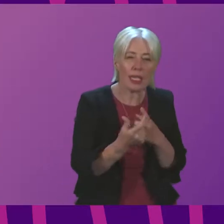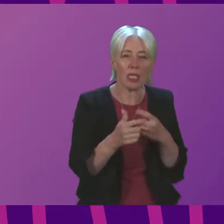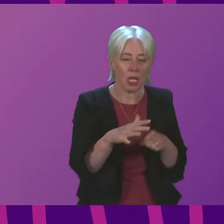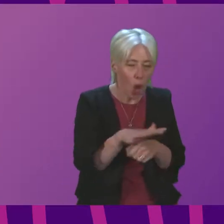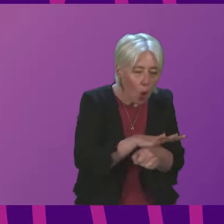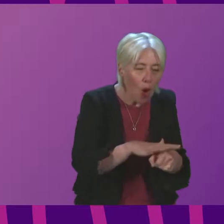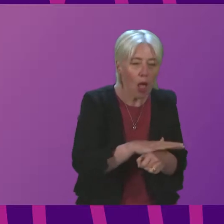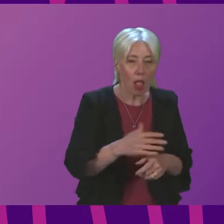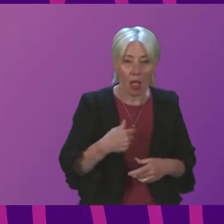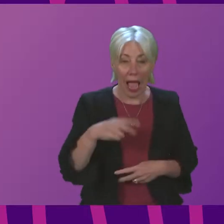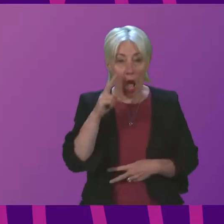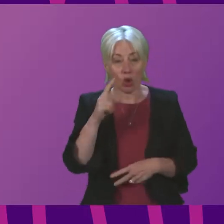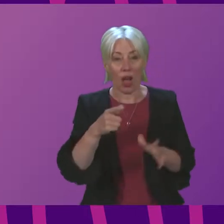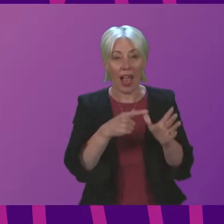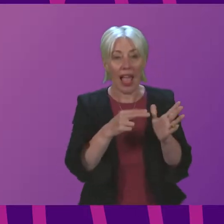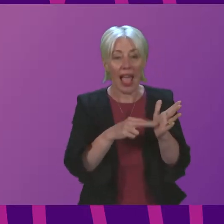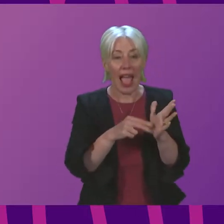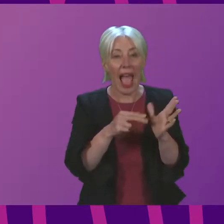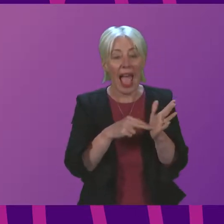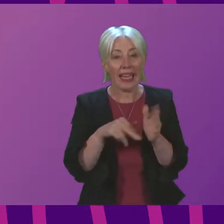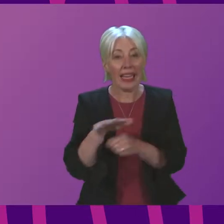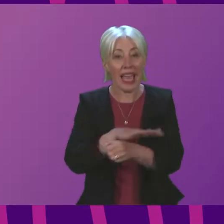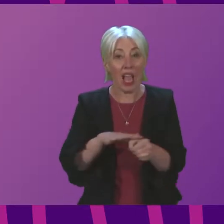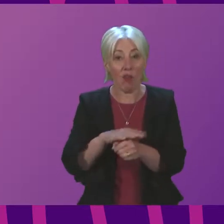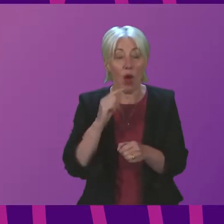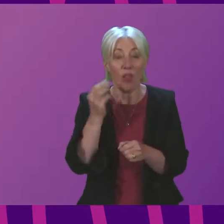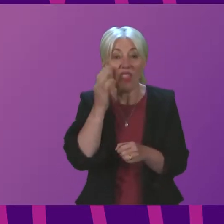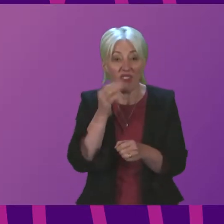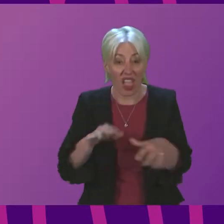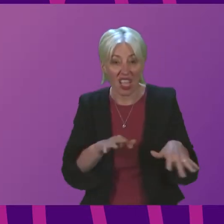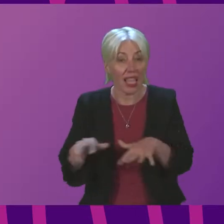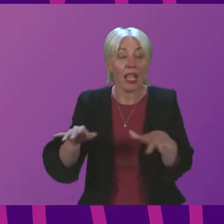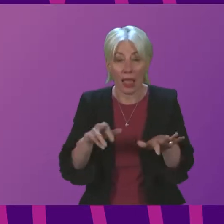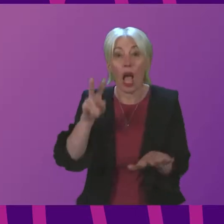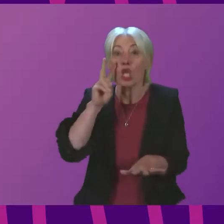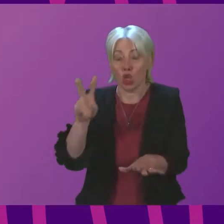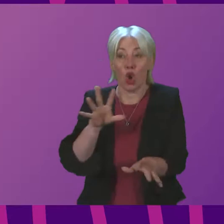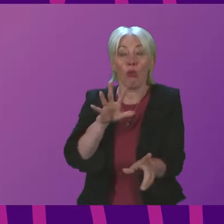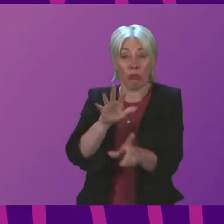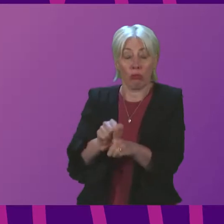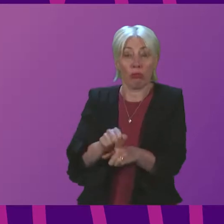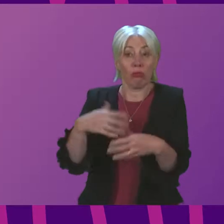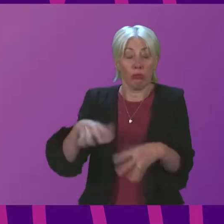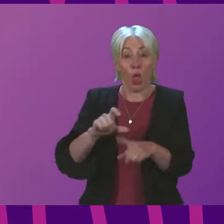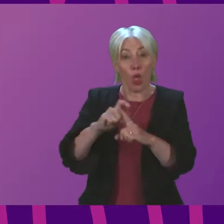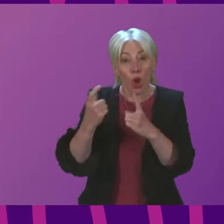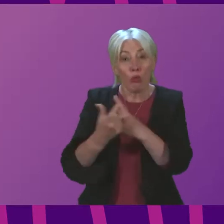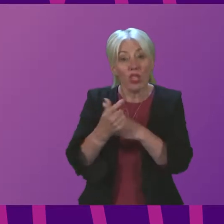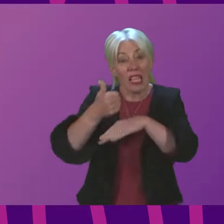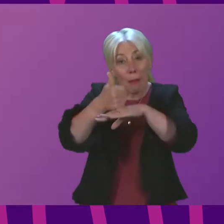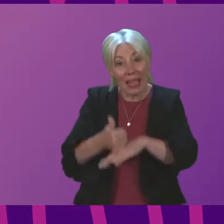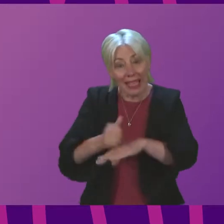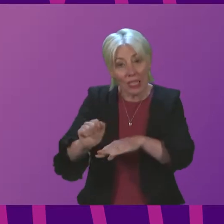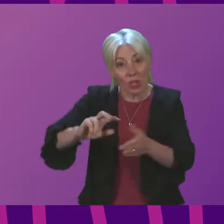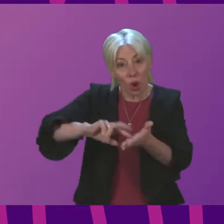when I was in the Annan area looking at some of the impacts of flooding and many of the community based organisations that I met